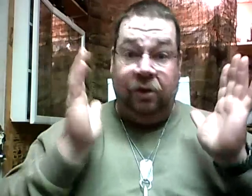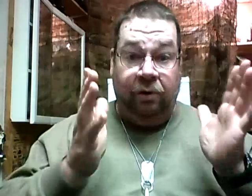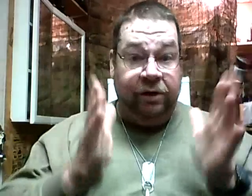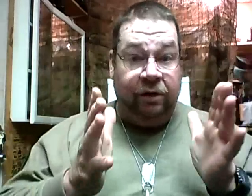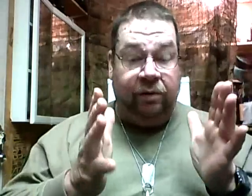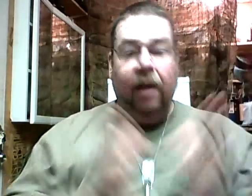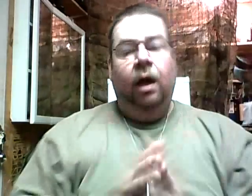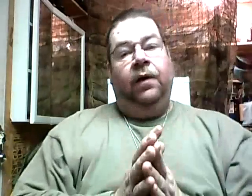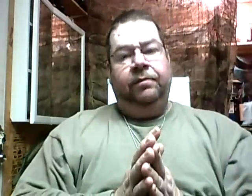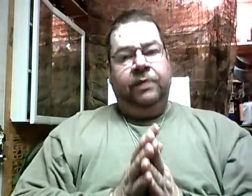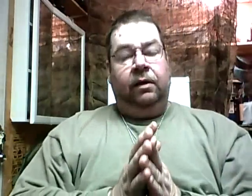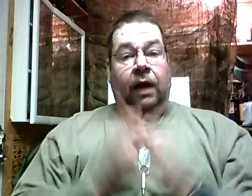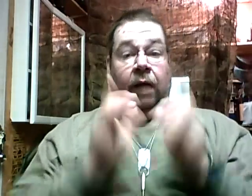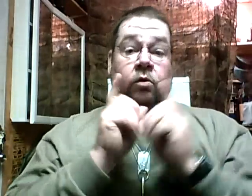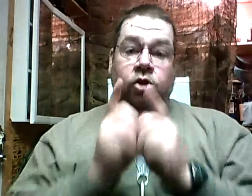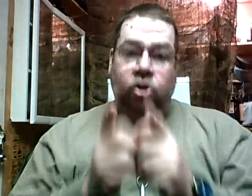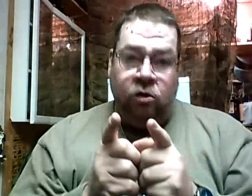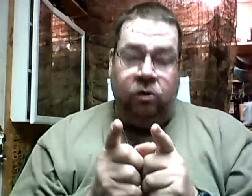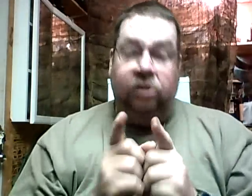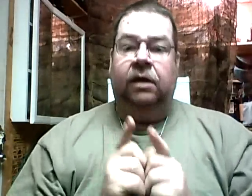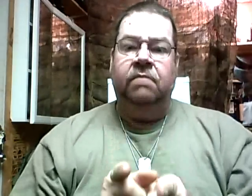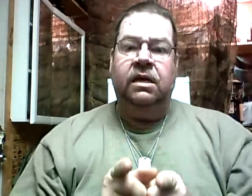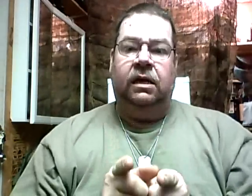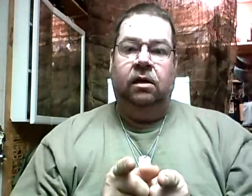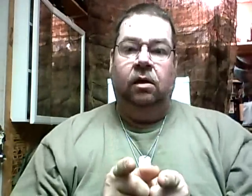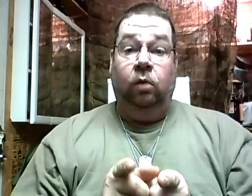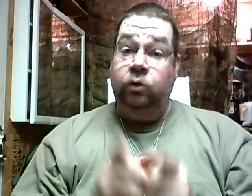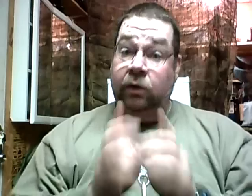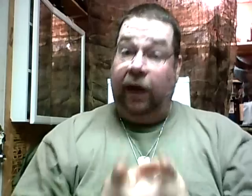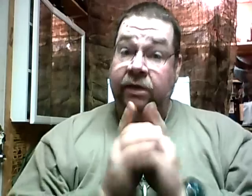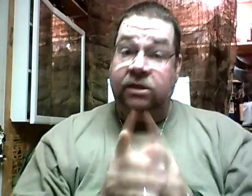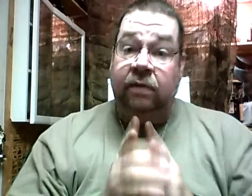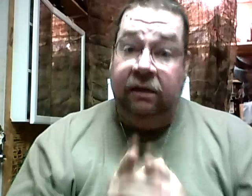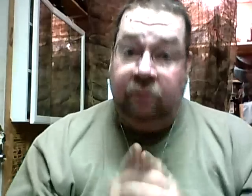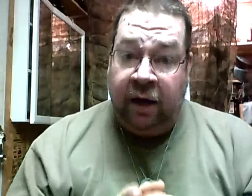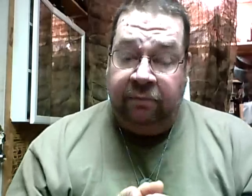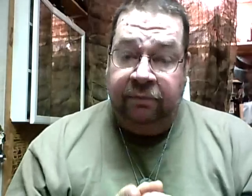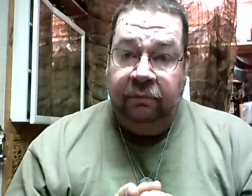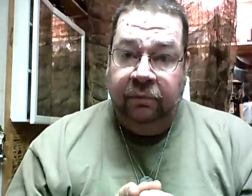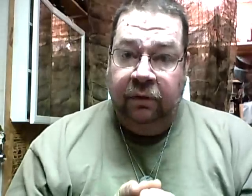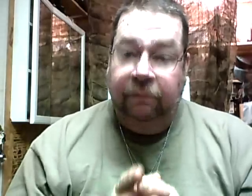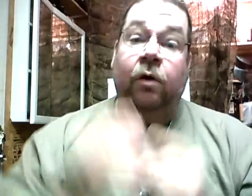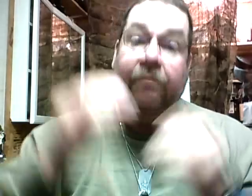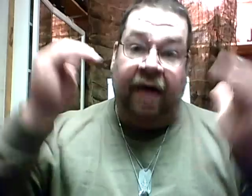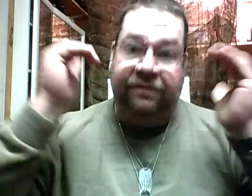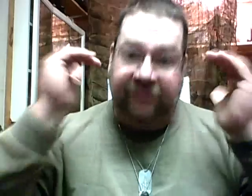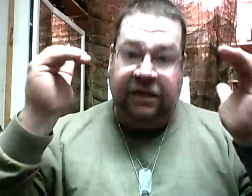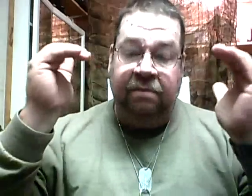you want it or you don't want it. All right? Now, I want you to tell me what you would like to see me give away for about 50